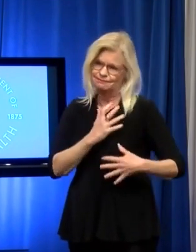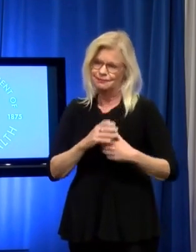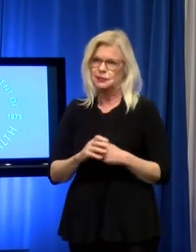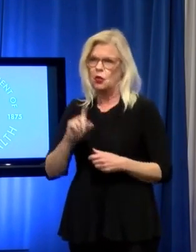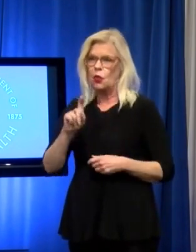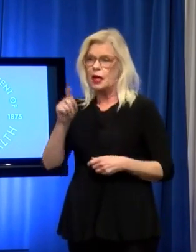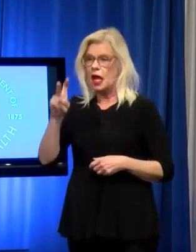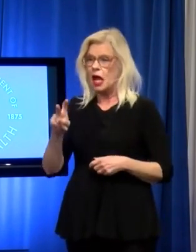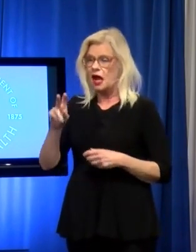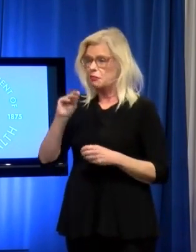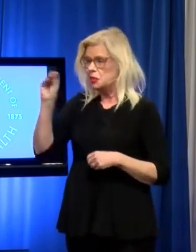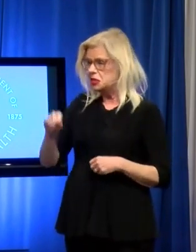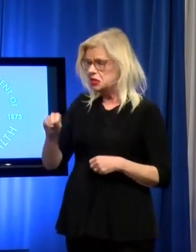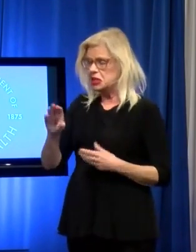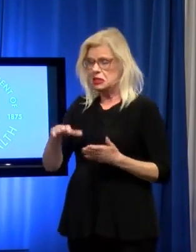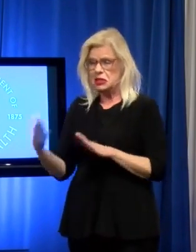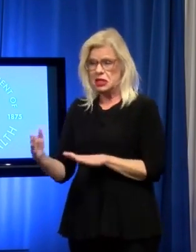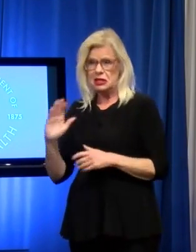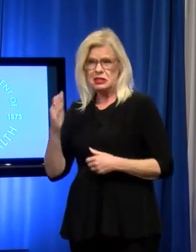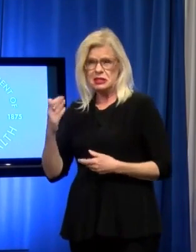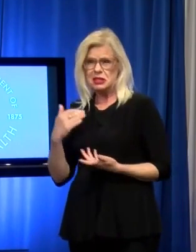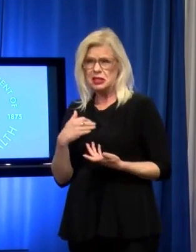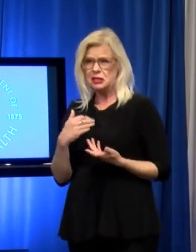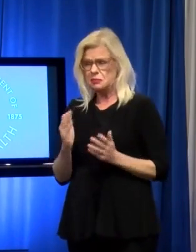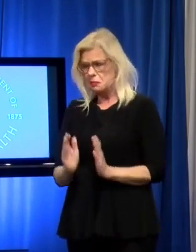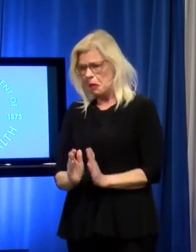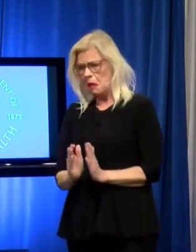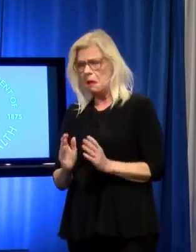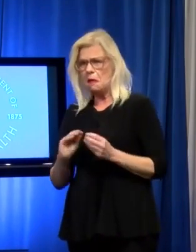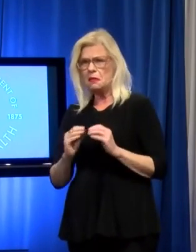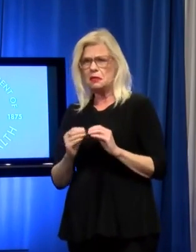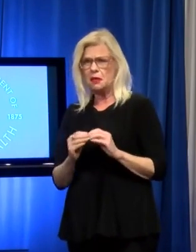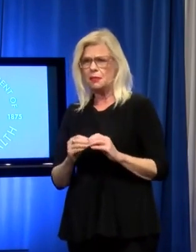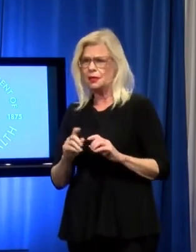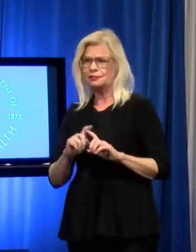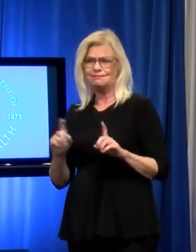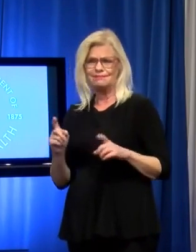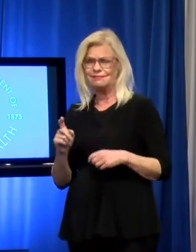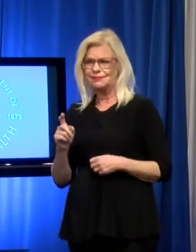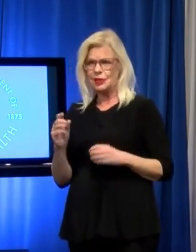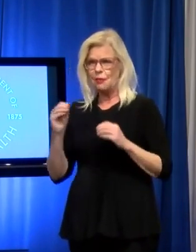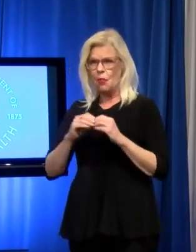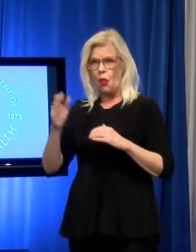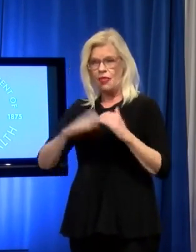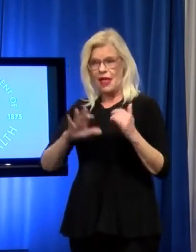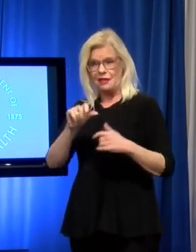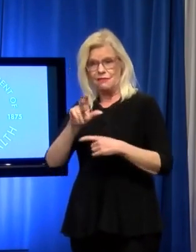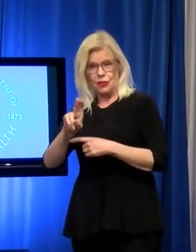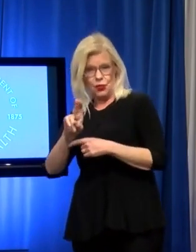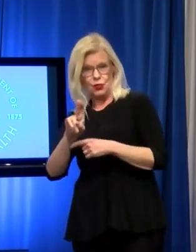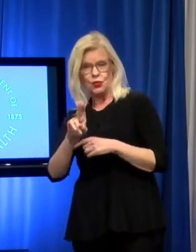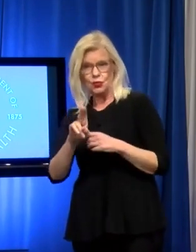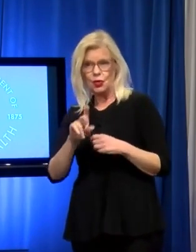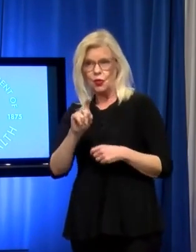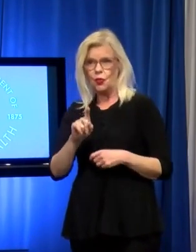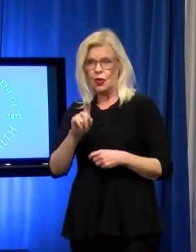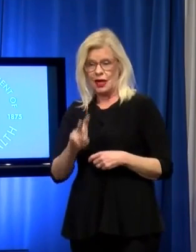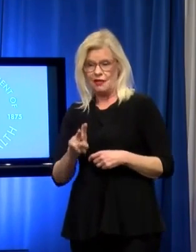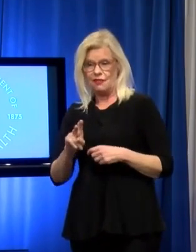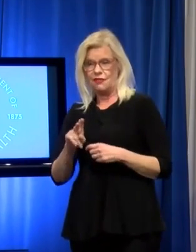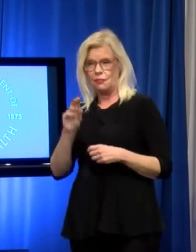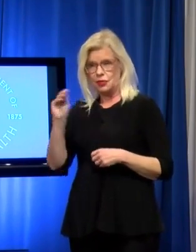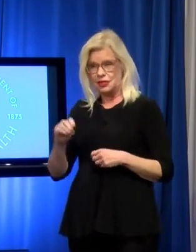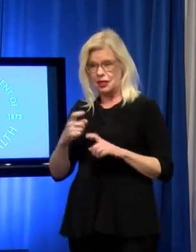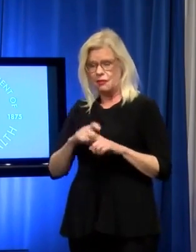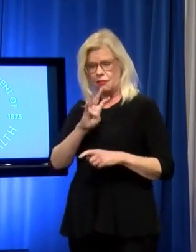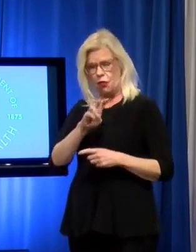1.5% seems like a low number, but that's about 15 times the death rate we see with influenza. And 1.5% of